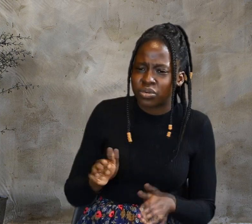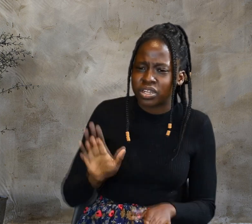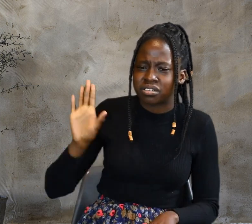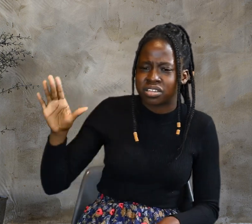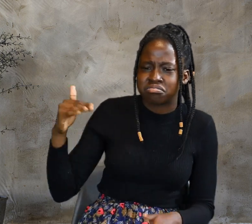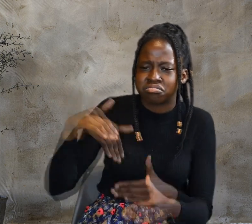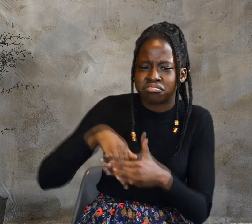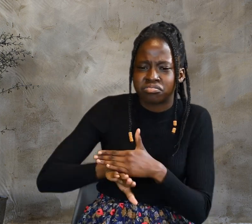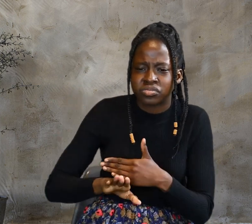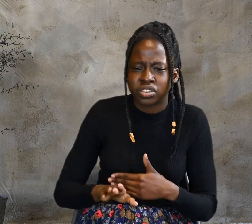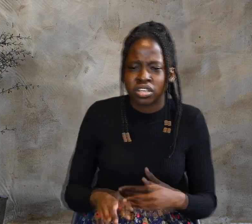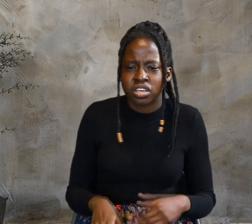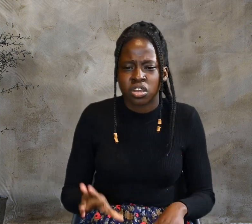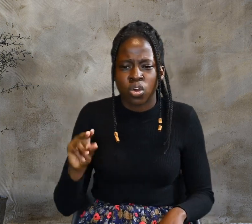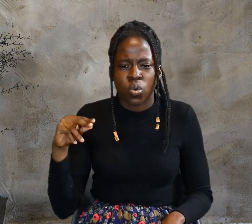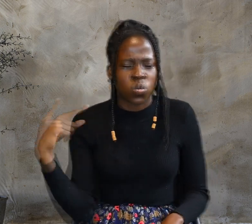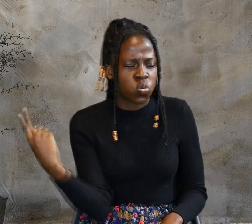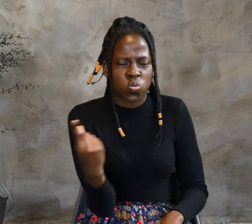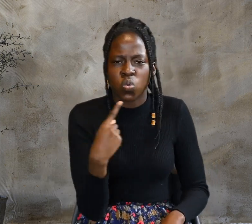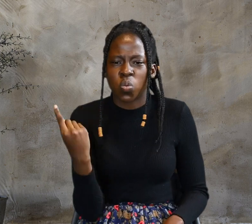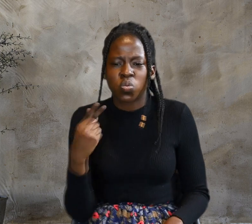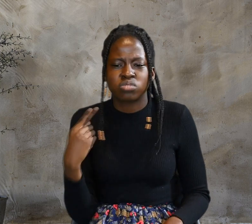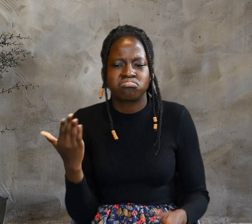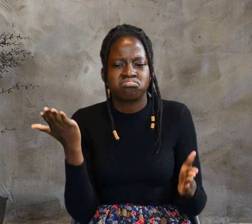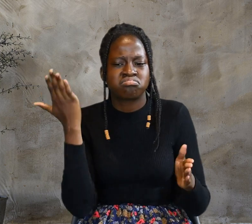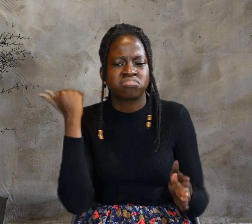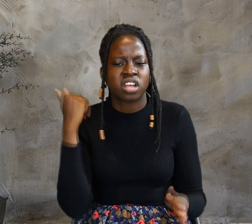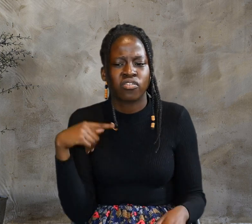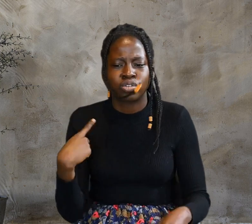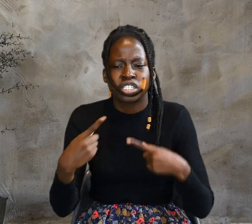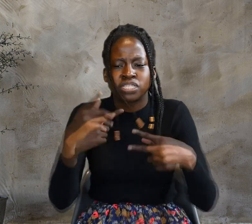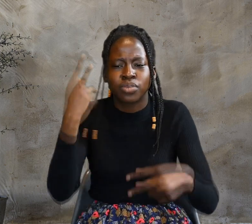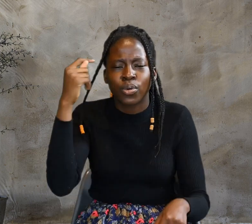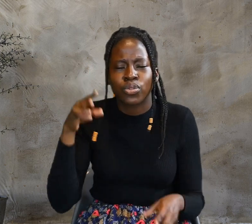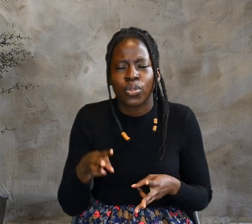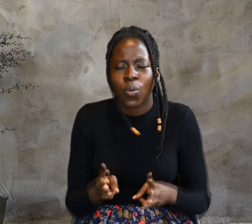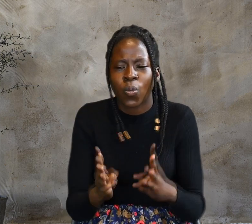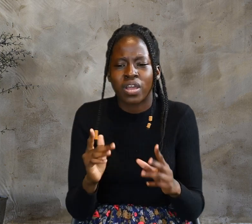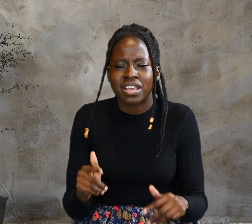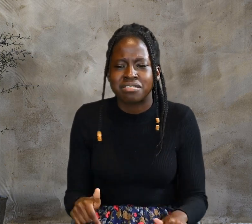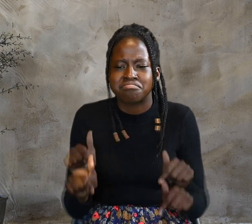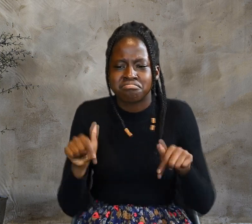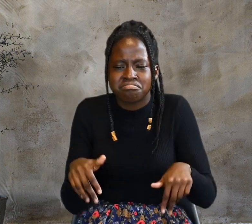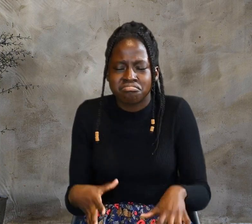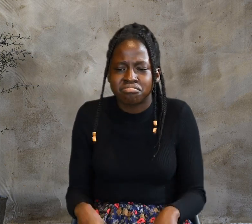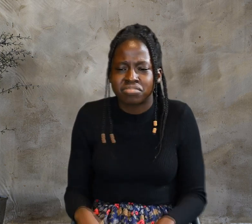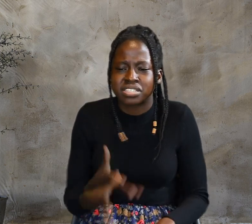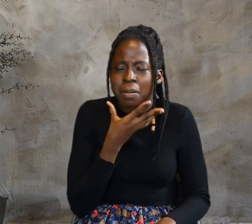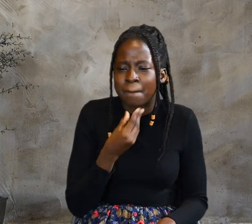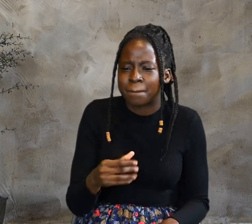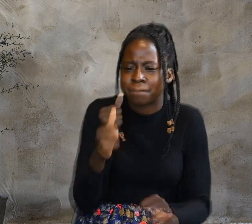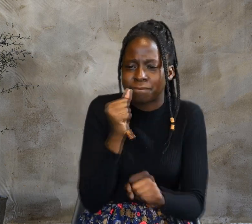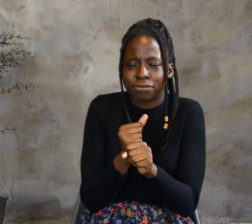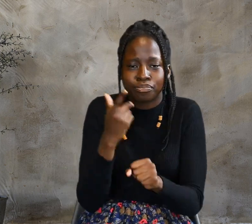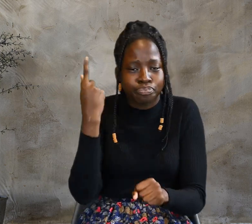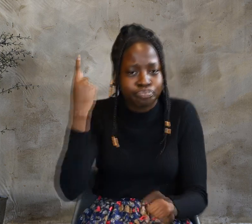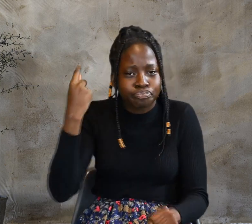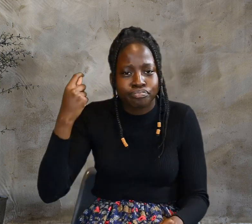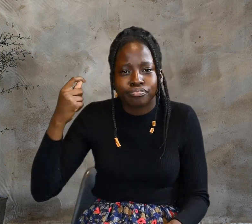No one ever spoke the way this man does. the guards replied, you mean